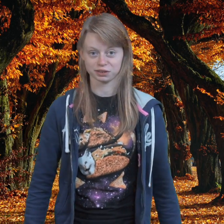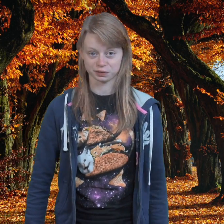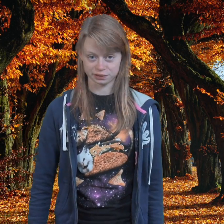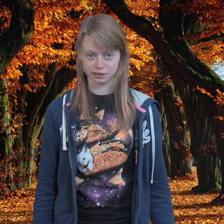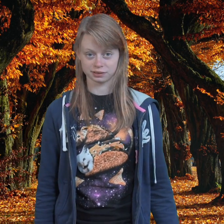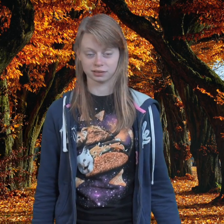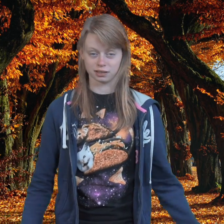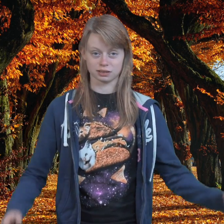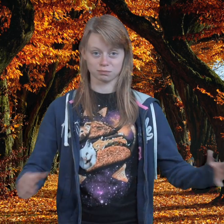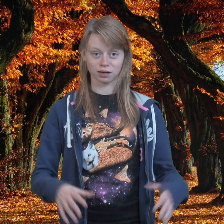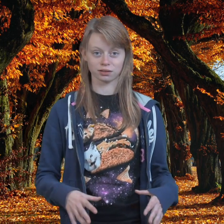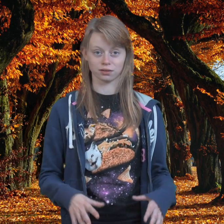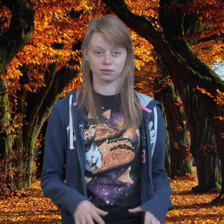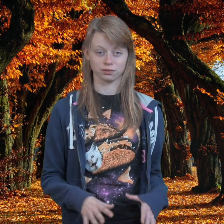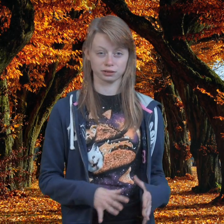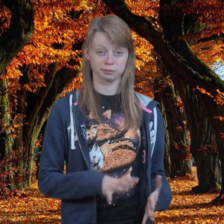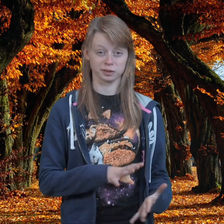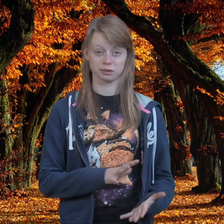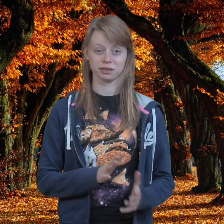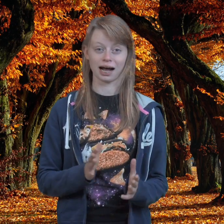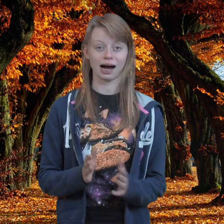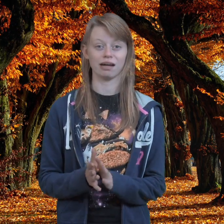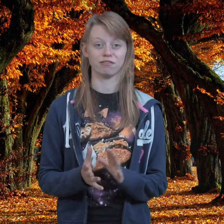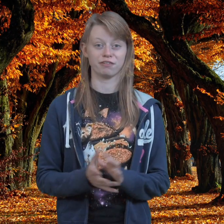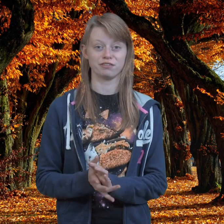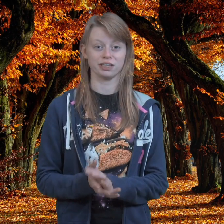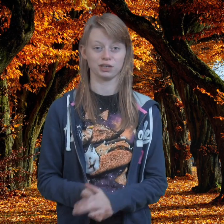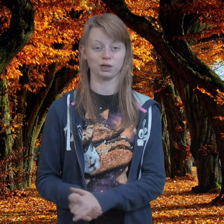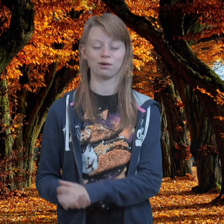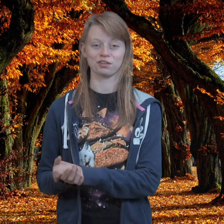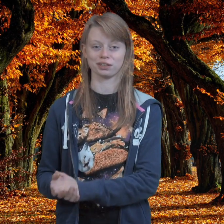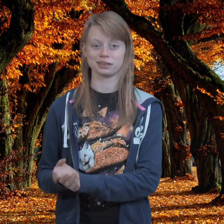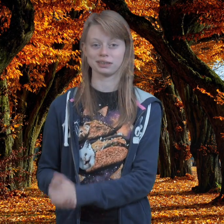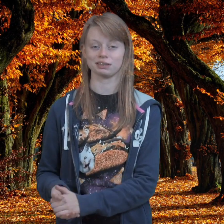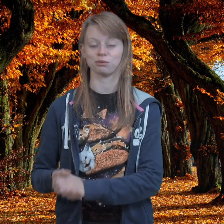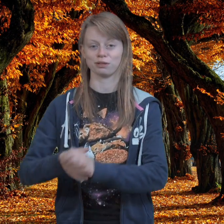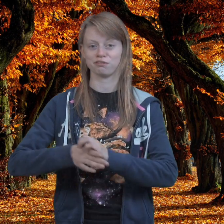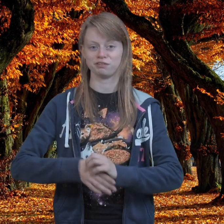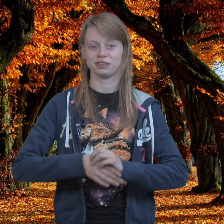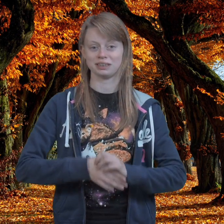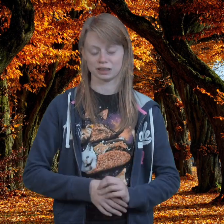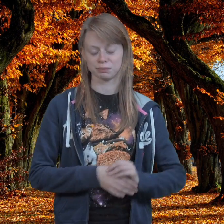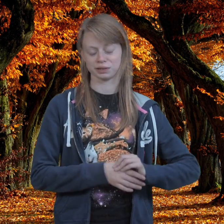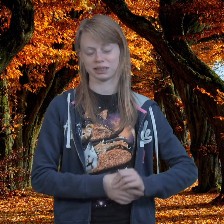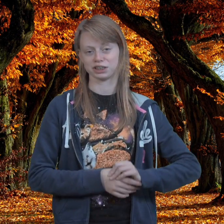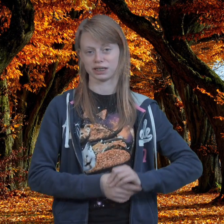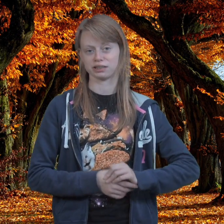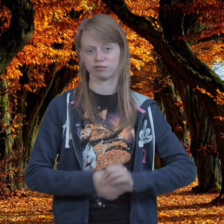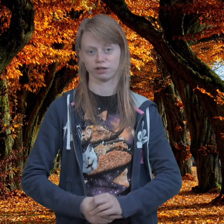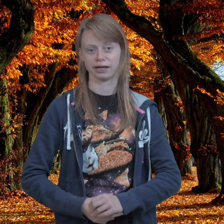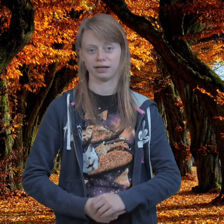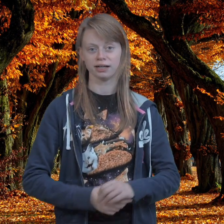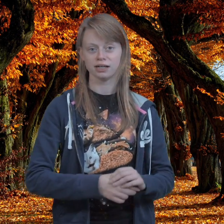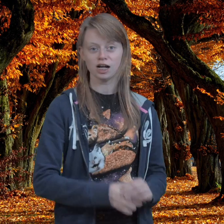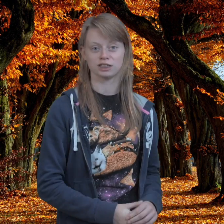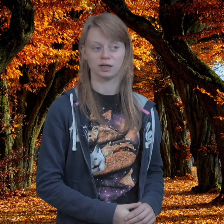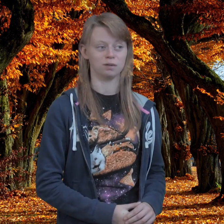degrees, and tomorrow there's supposed to be a high of 50 and a low of 36 with a 56% chance of rain. So,